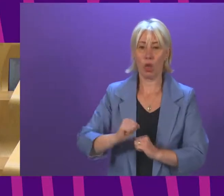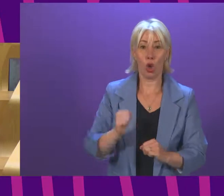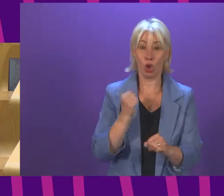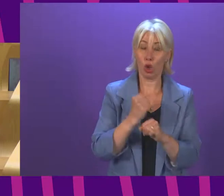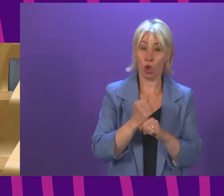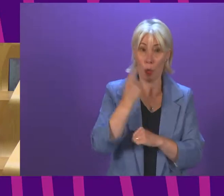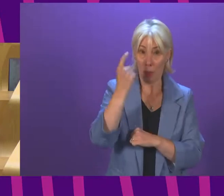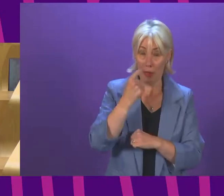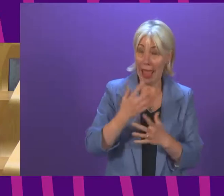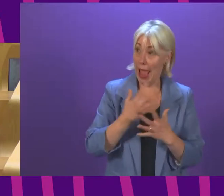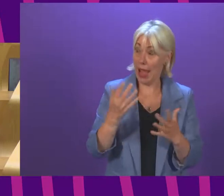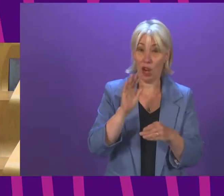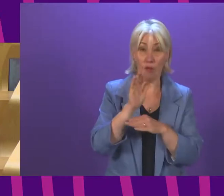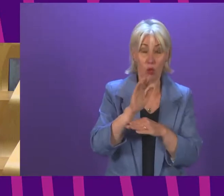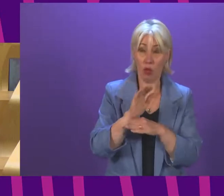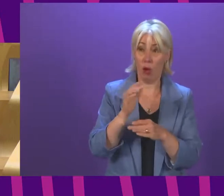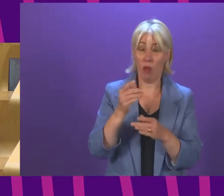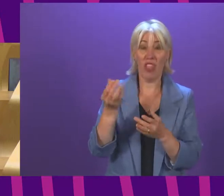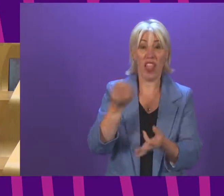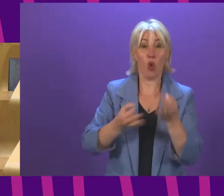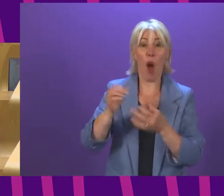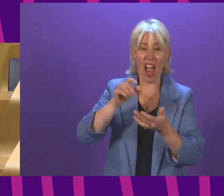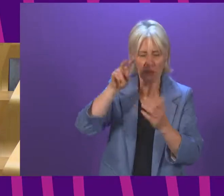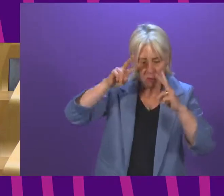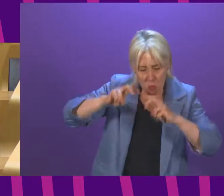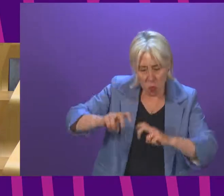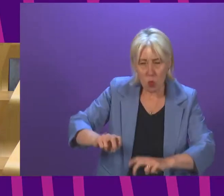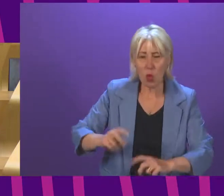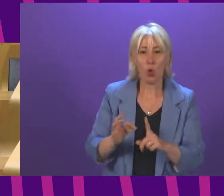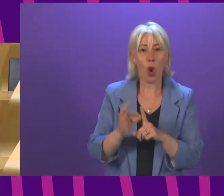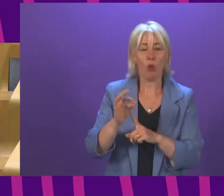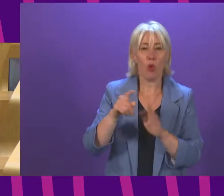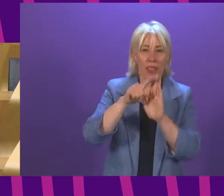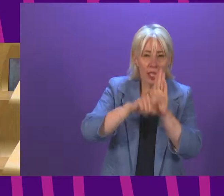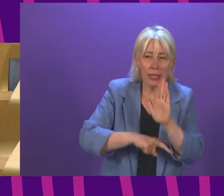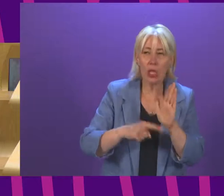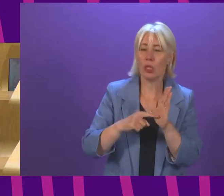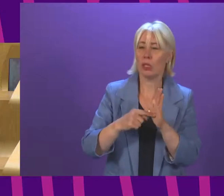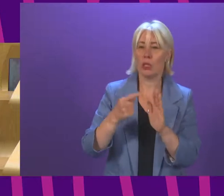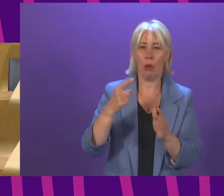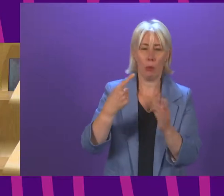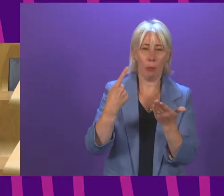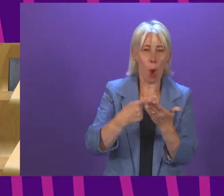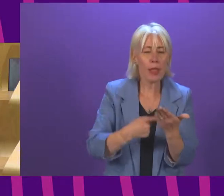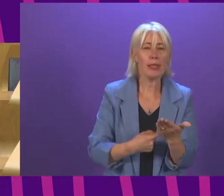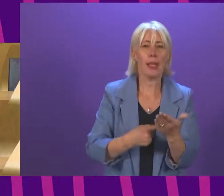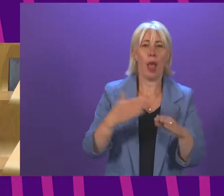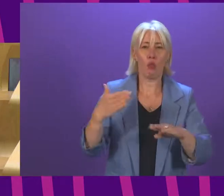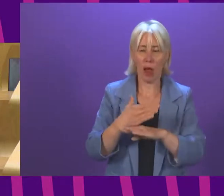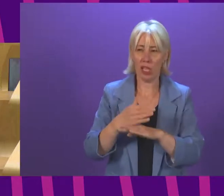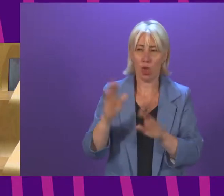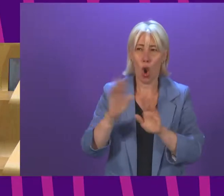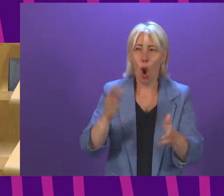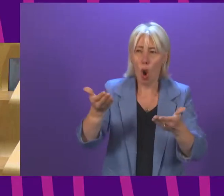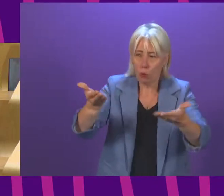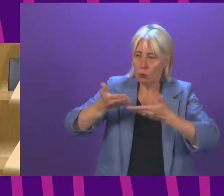any future recommendations made by the inquiry to improve legislation, policy and practice. We are listening to all the issues and are